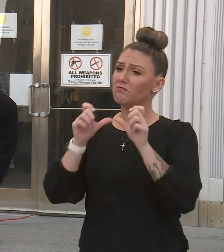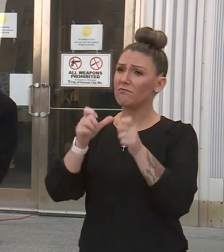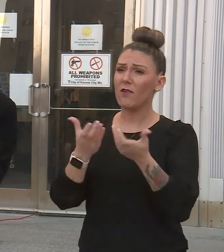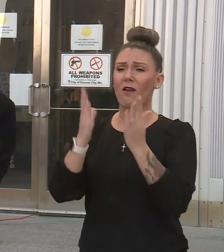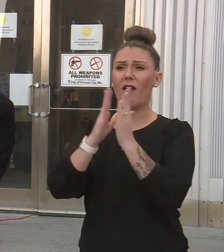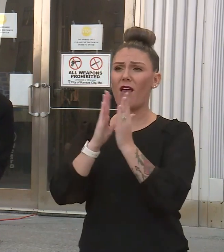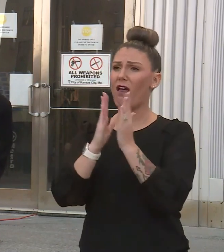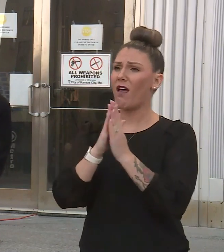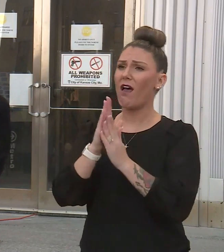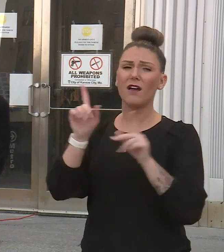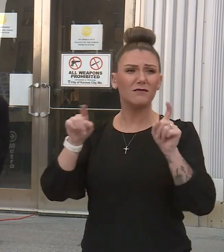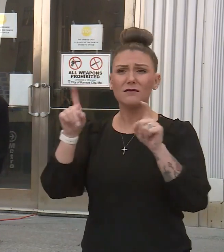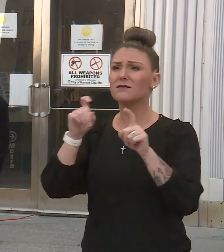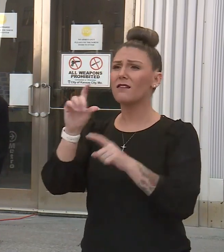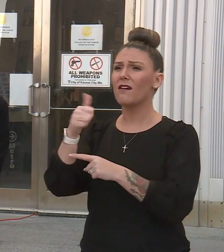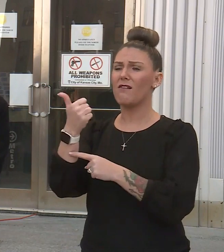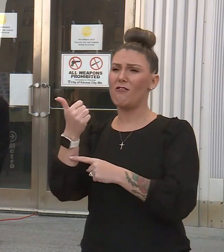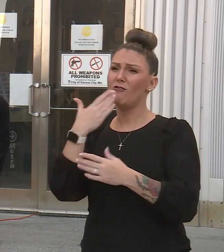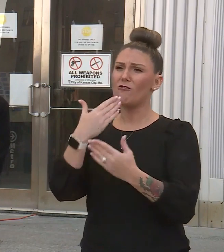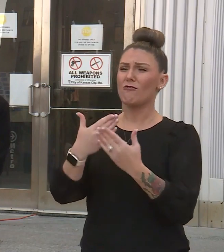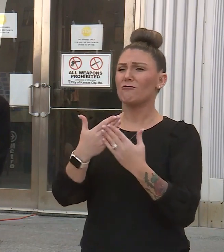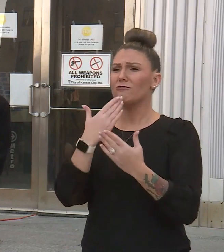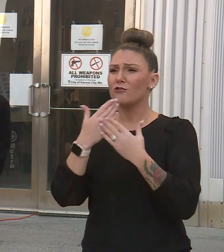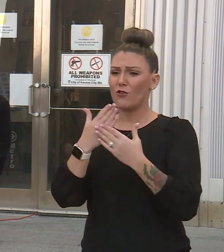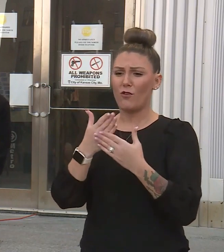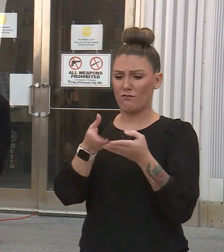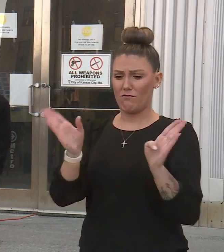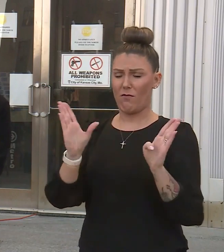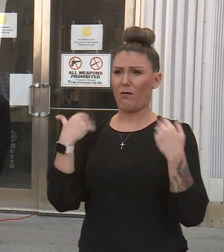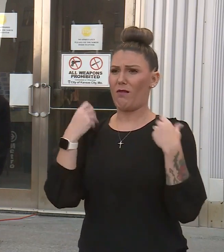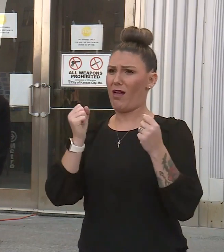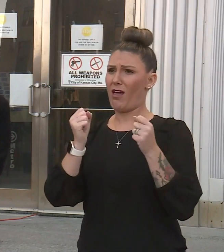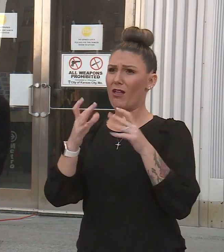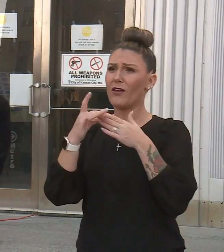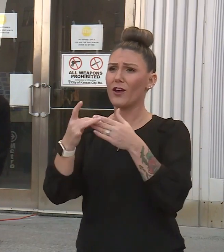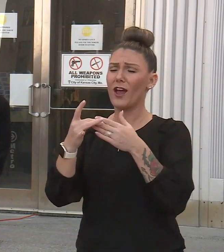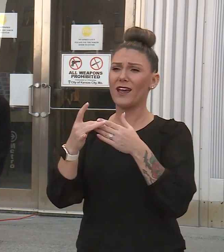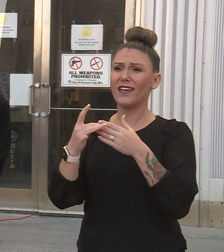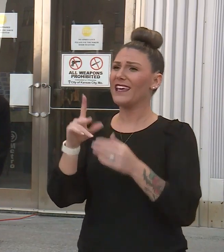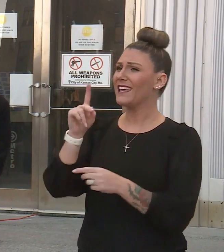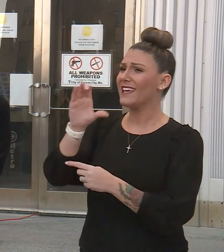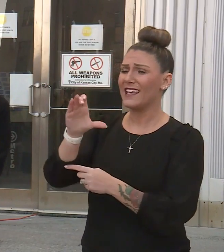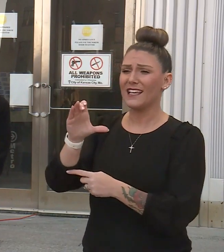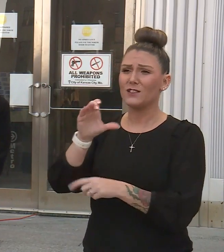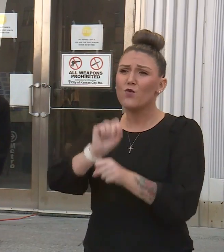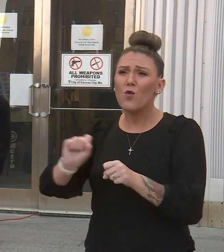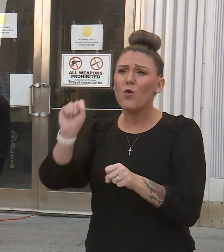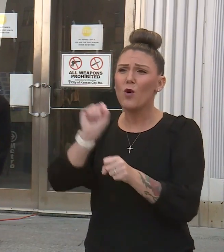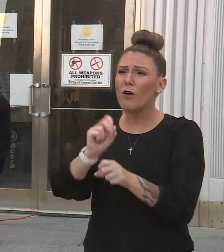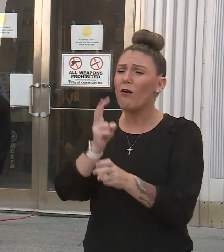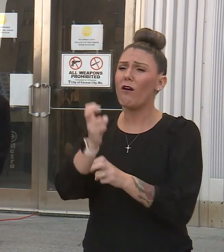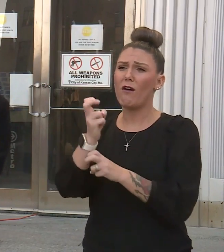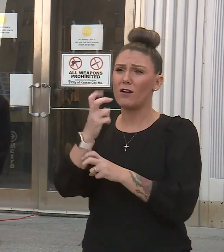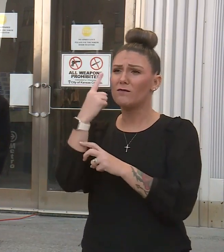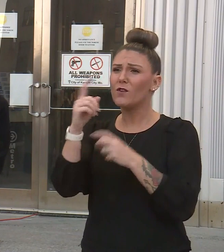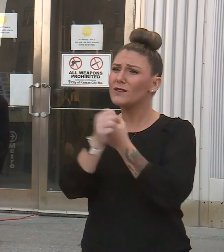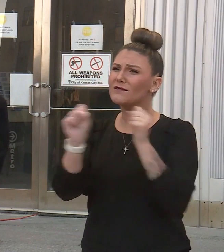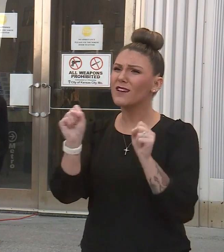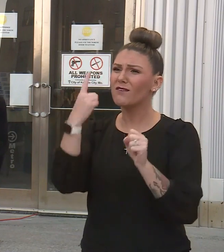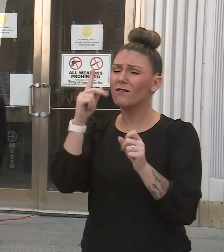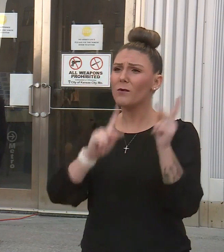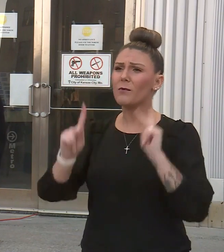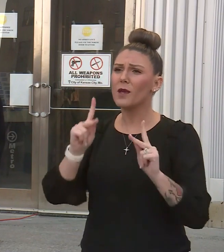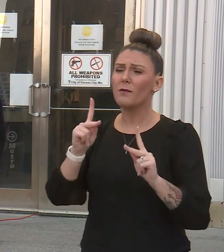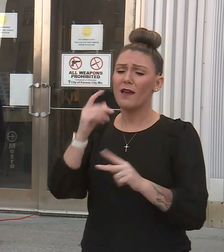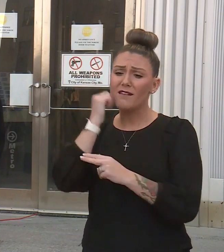so many others to look at the good public health guidance that we need. Kansas City is working its hardest to make sure that people stay safe. Each day we're